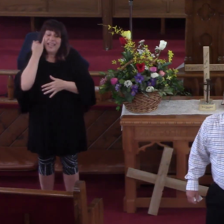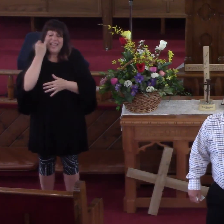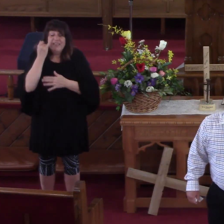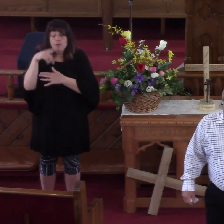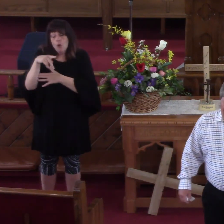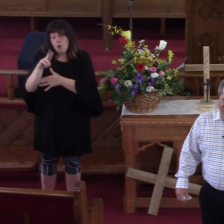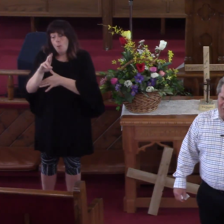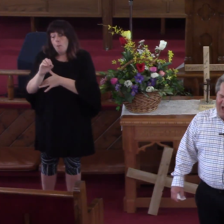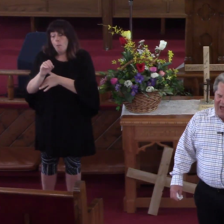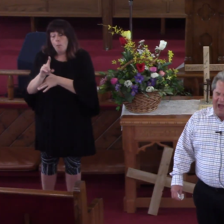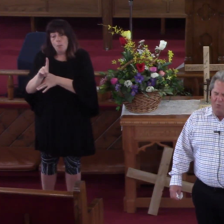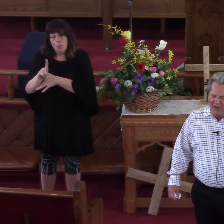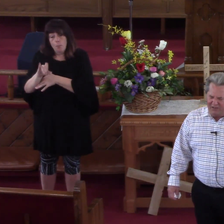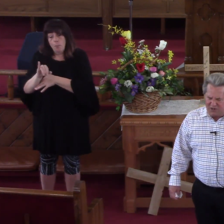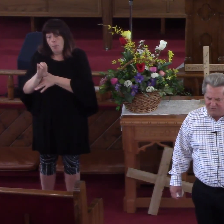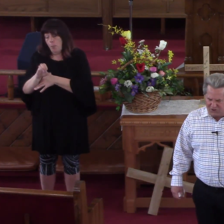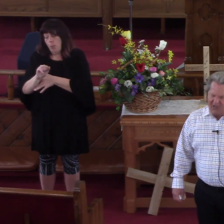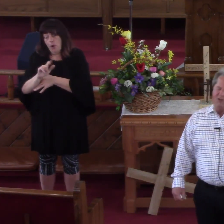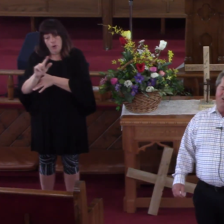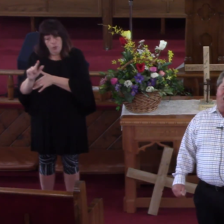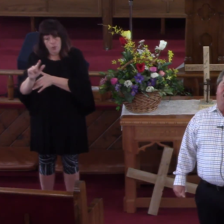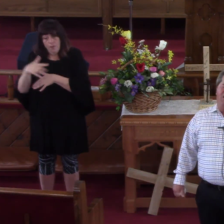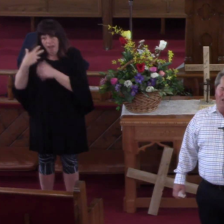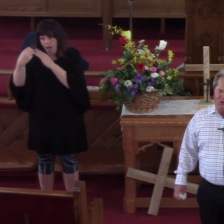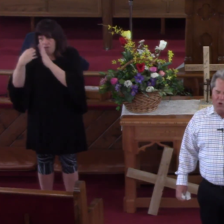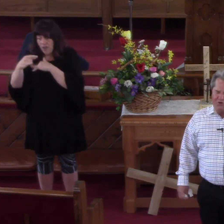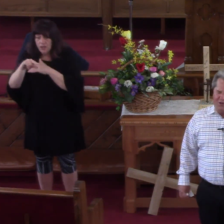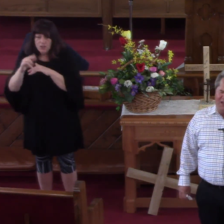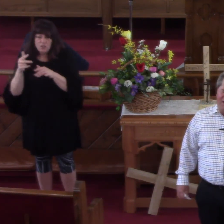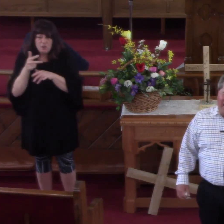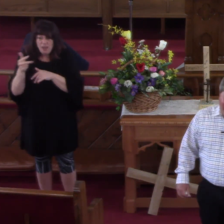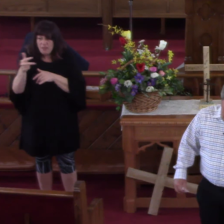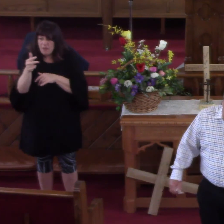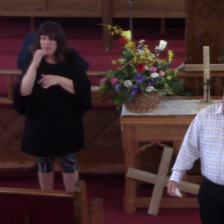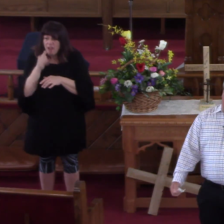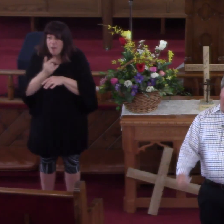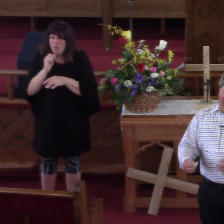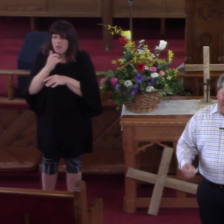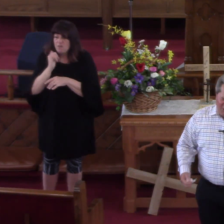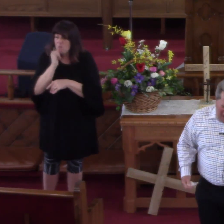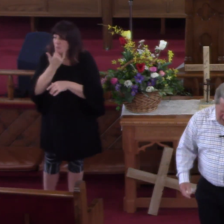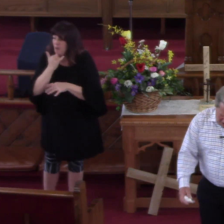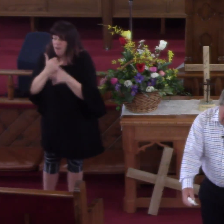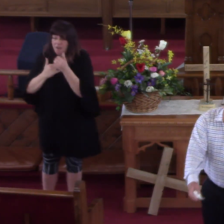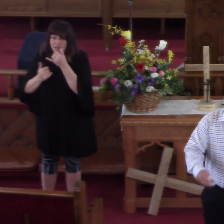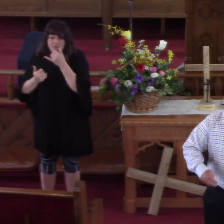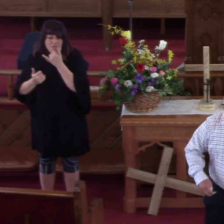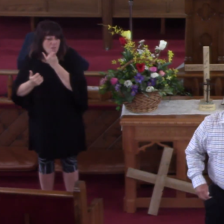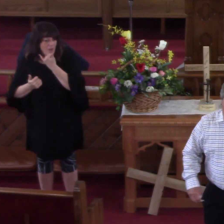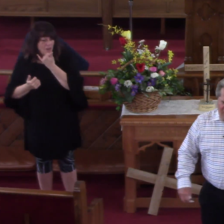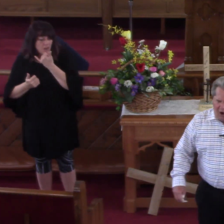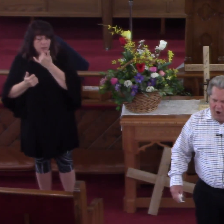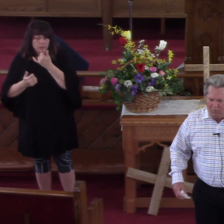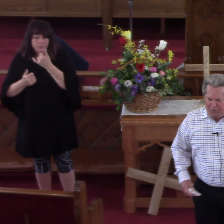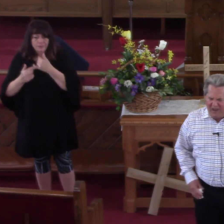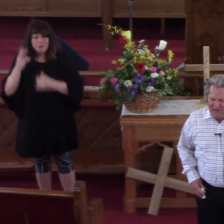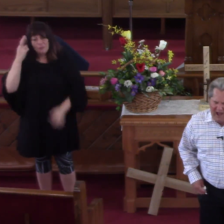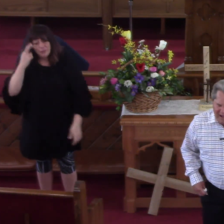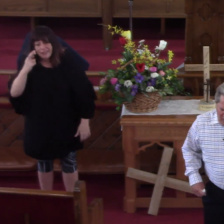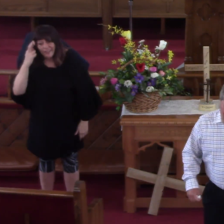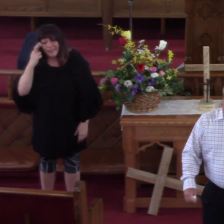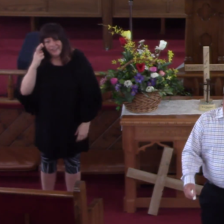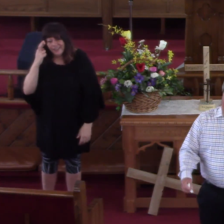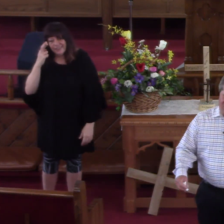there upon the highways of sin, today is your day. Realize you're down there at that hog